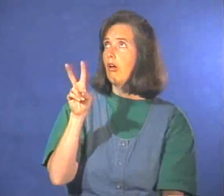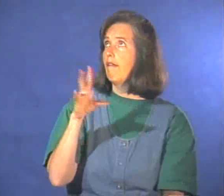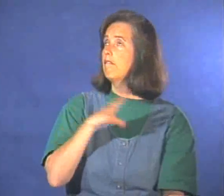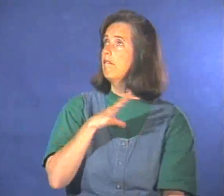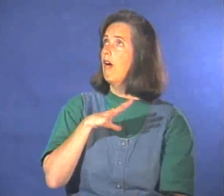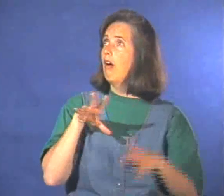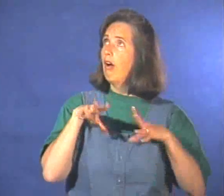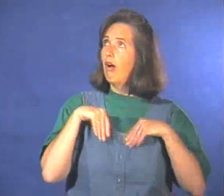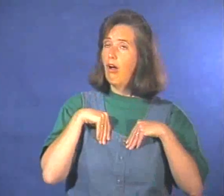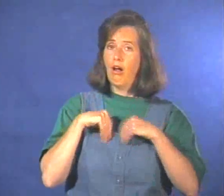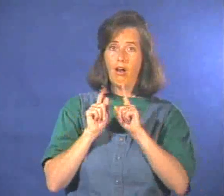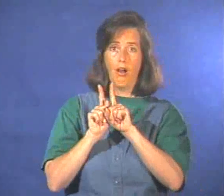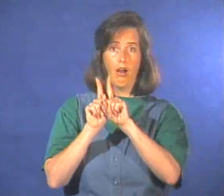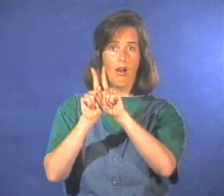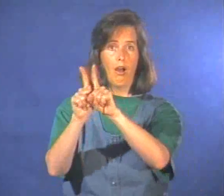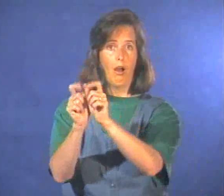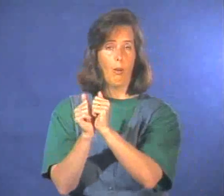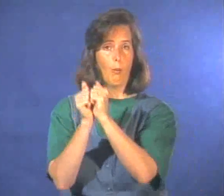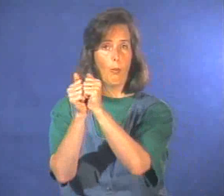And the girl goes with him.